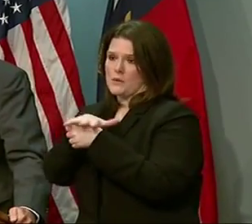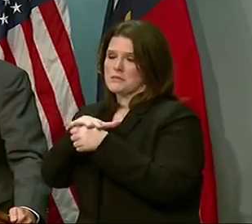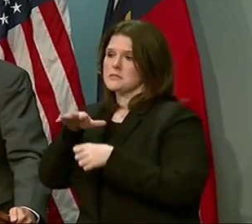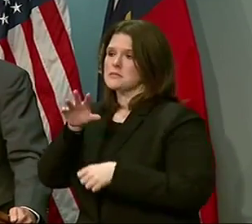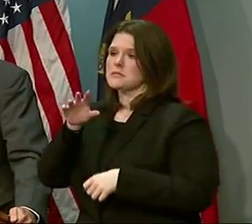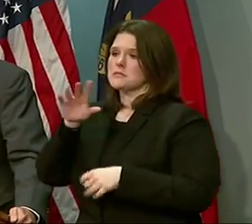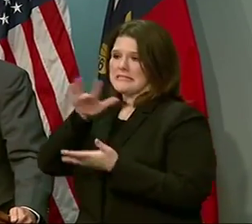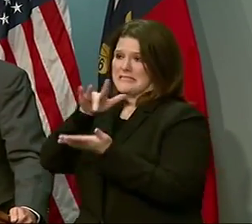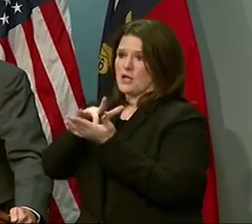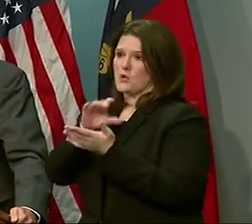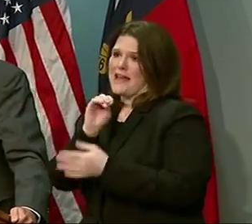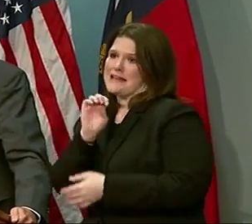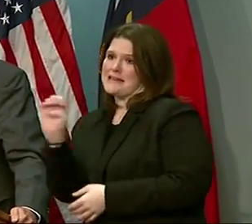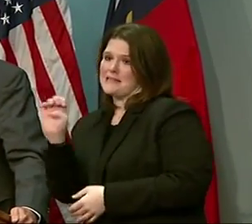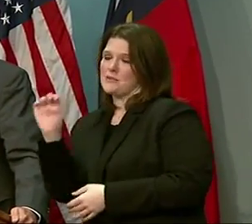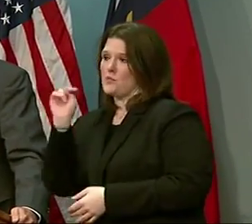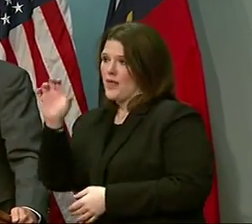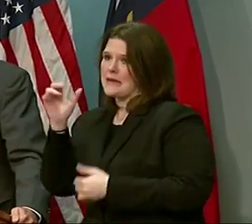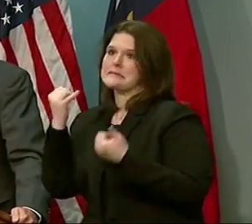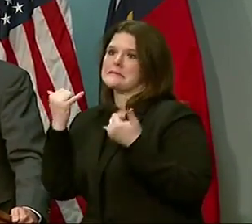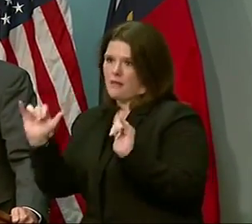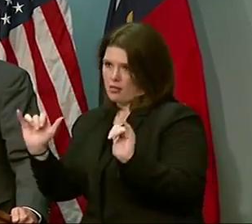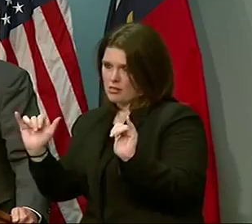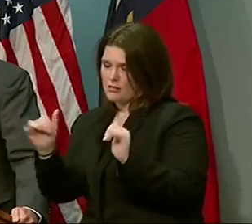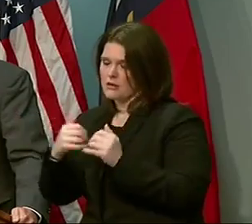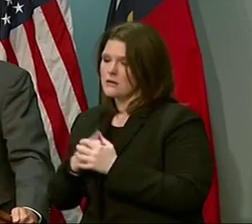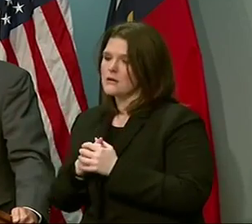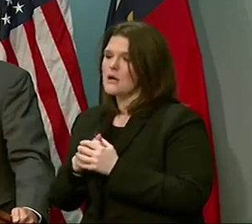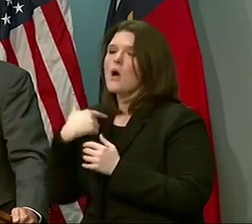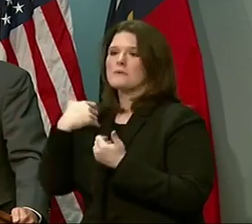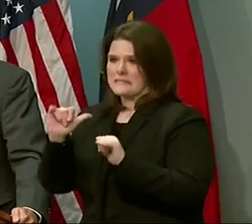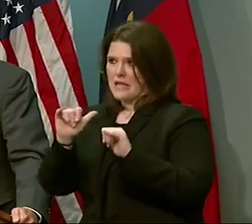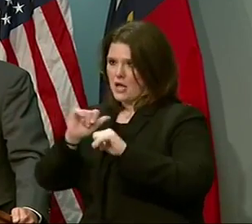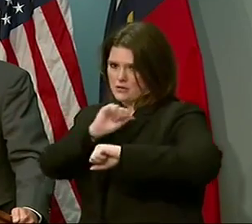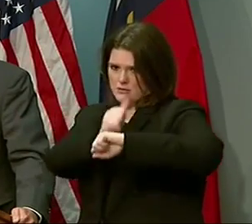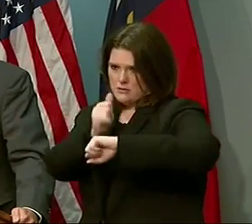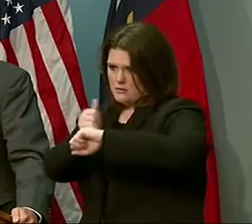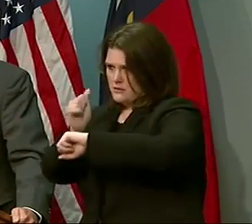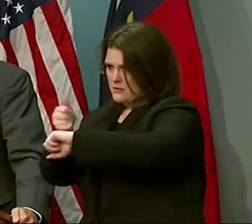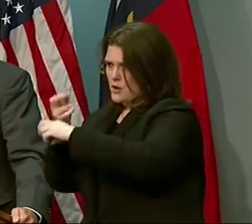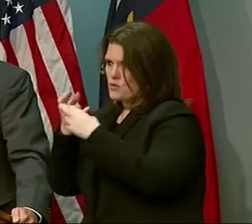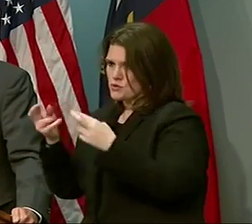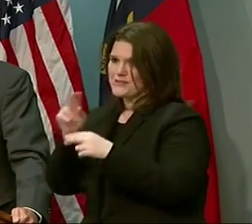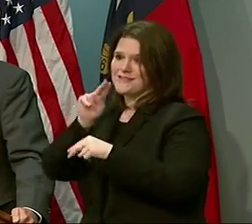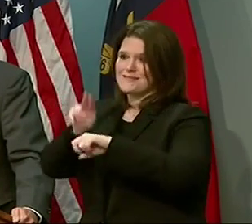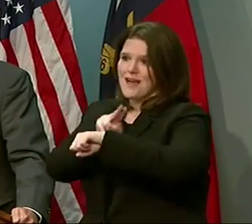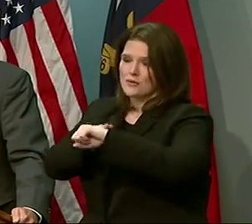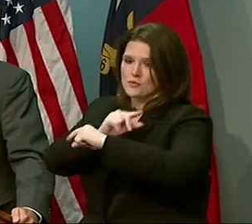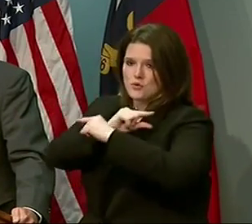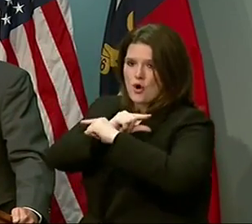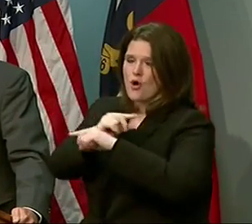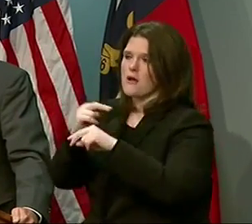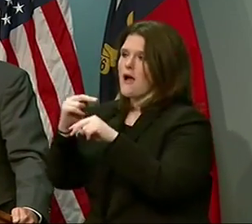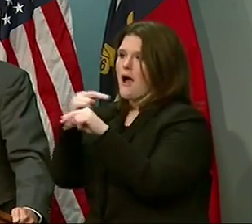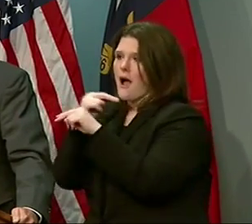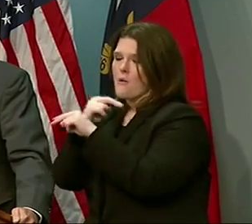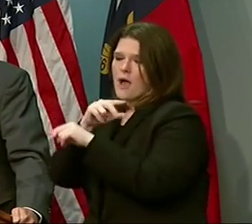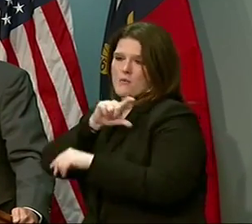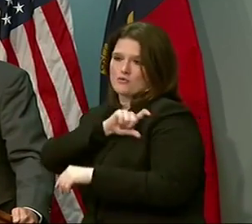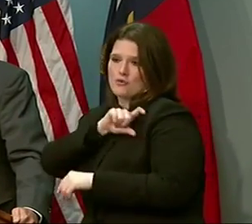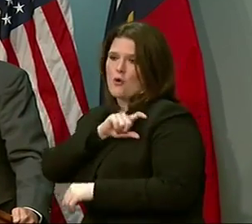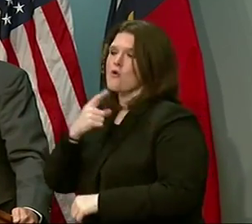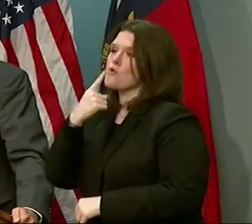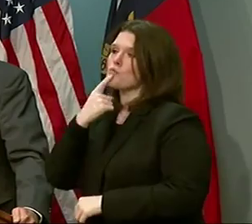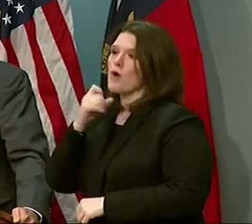remains in effect. And we are still placing resources from the National Guard, the Highway Patrol, to the Red